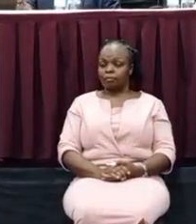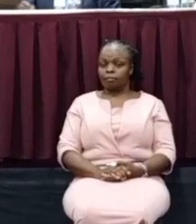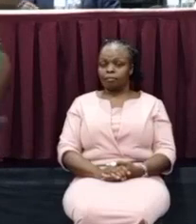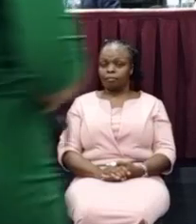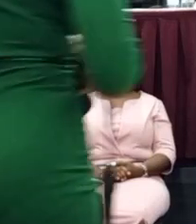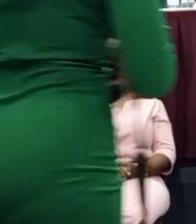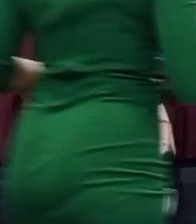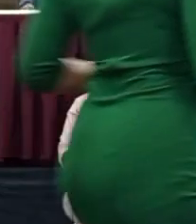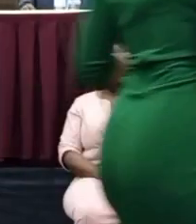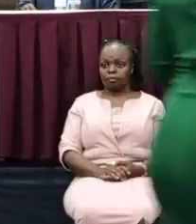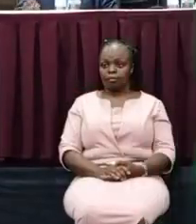I was seeing Mr. Rekupe somewhere.